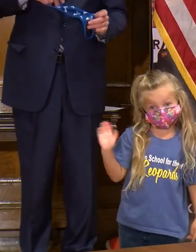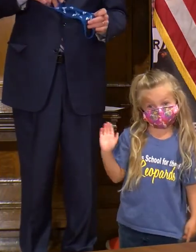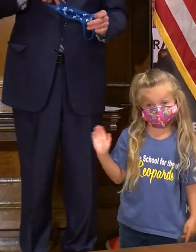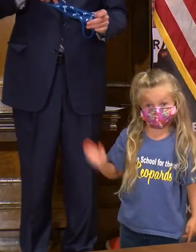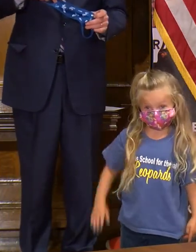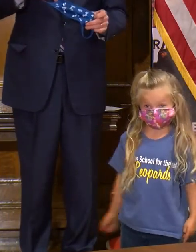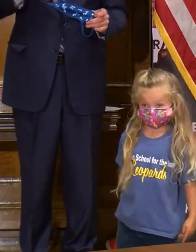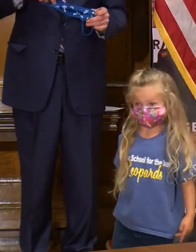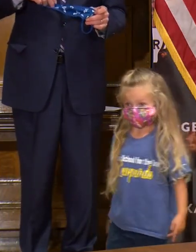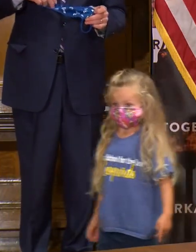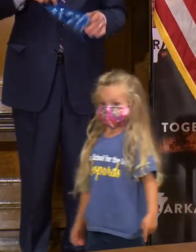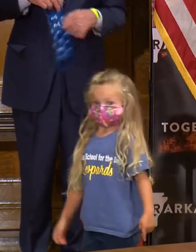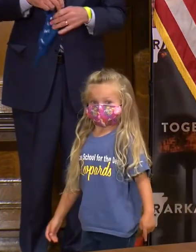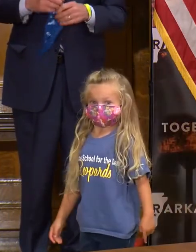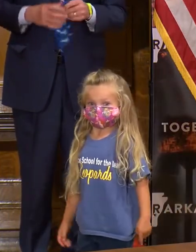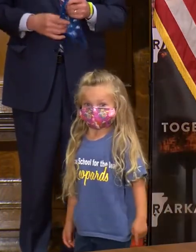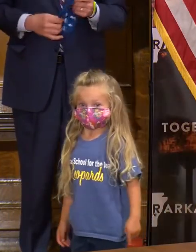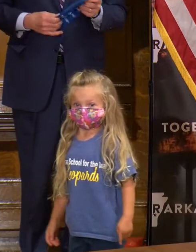Hi.